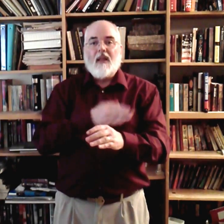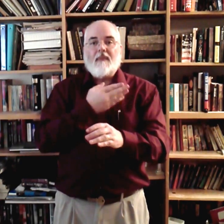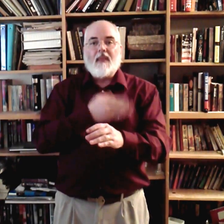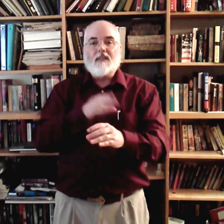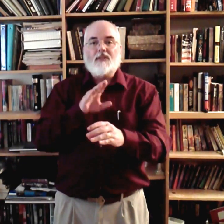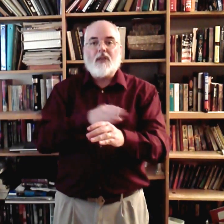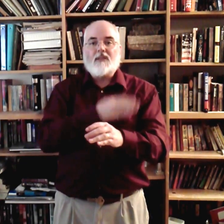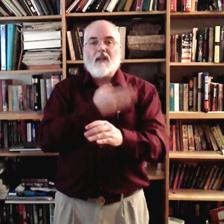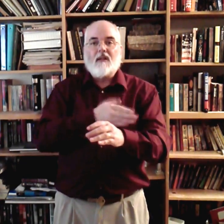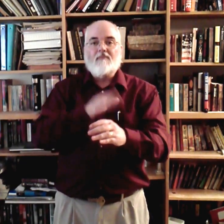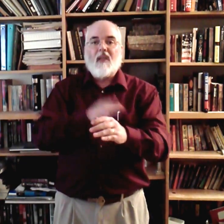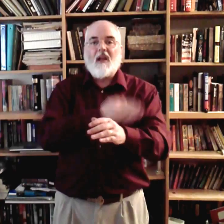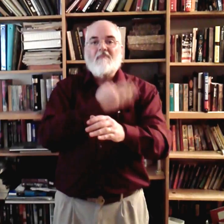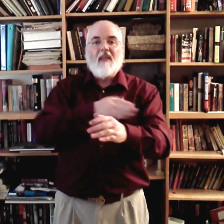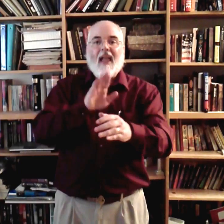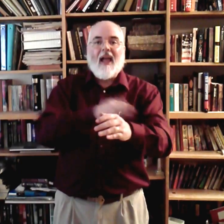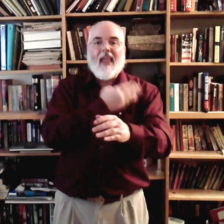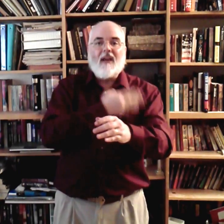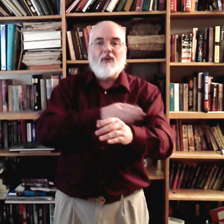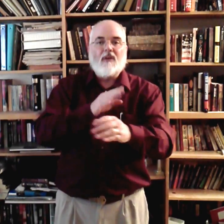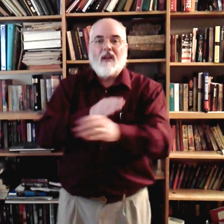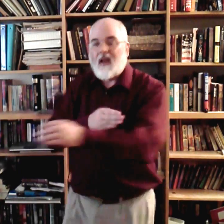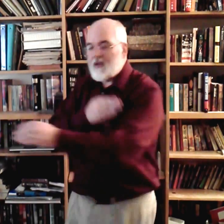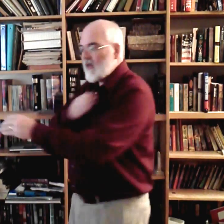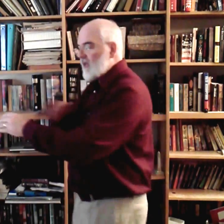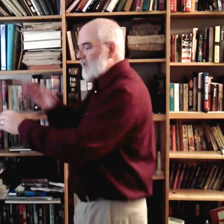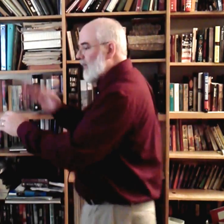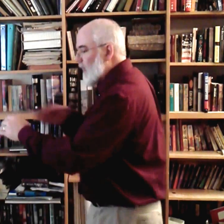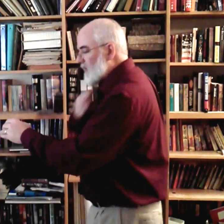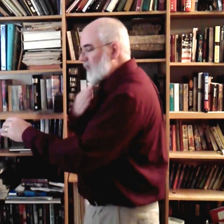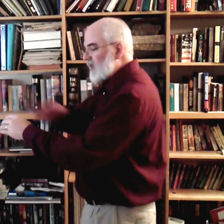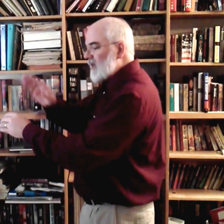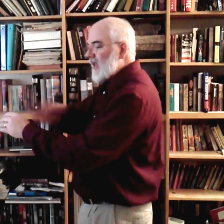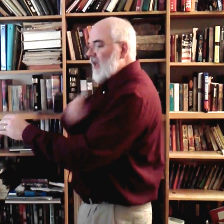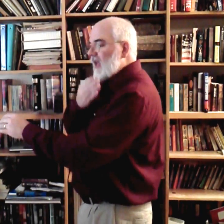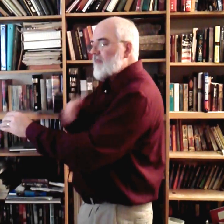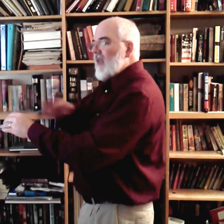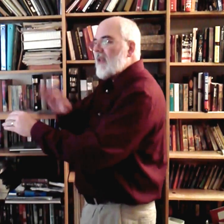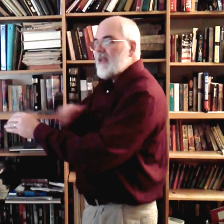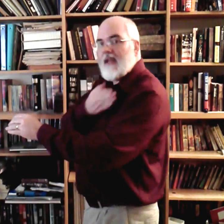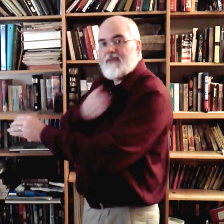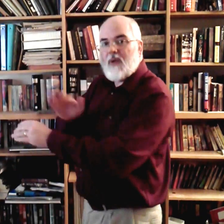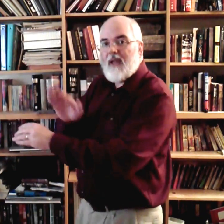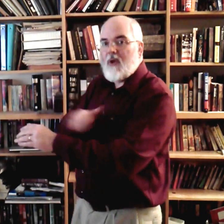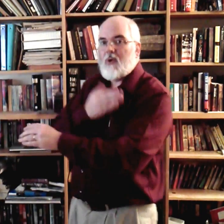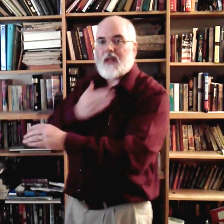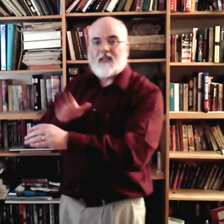This is just a hand. I'm going do it again sideways so you can see it. The deaf don't have a whole lot of